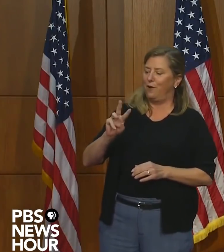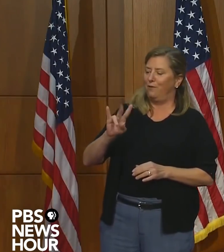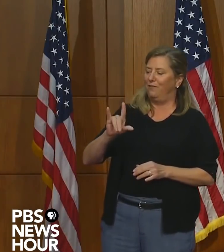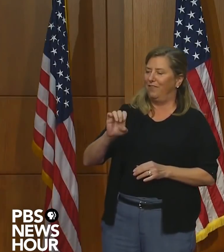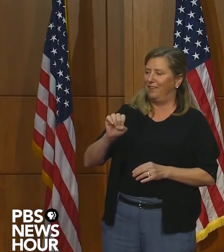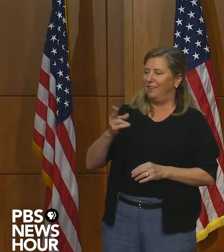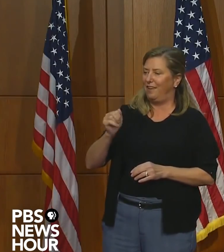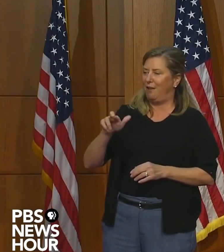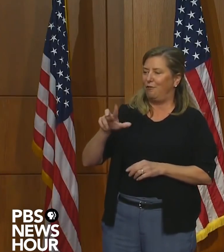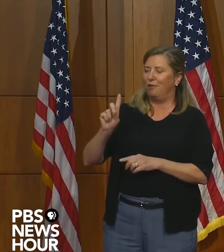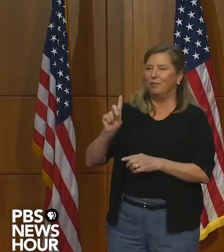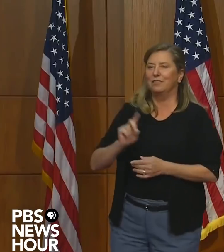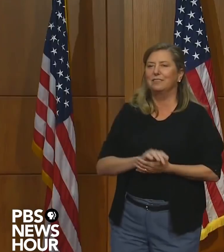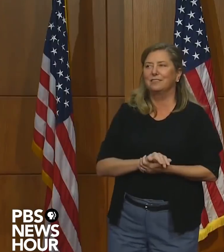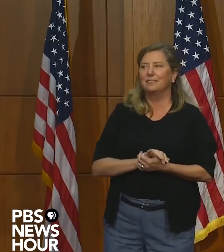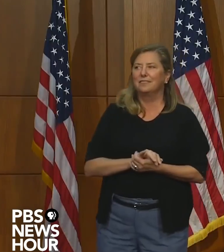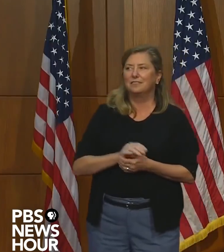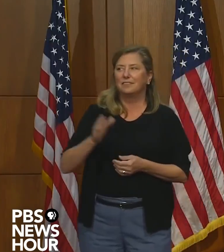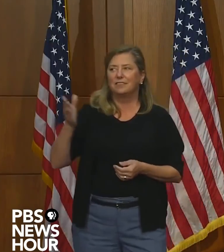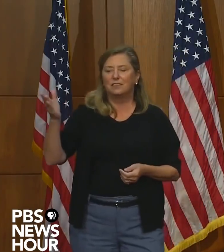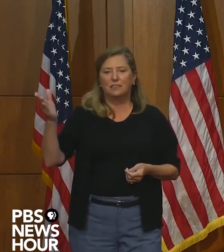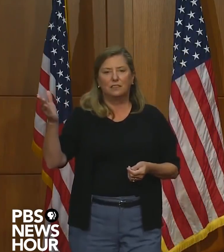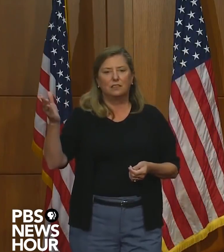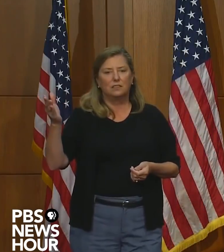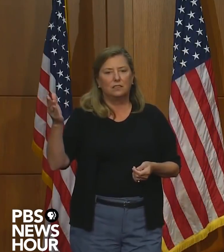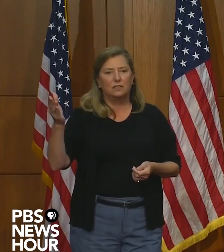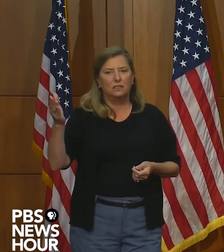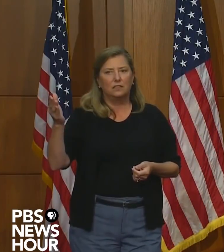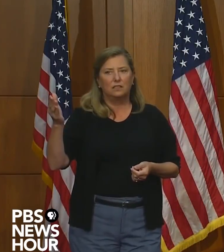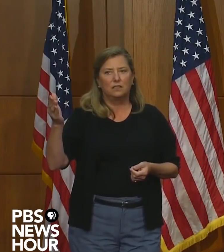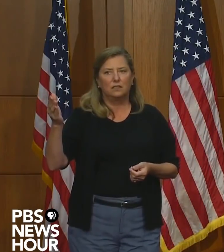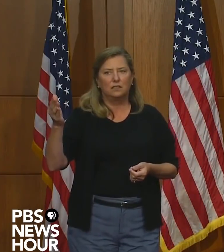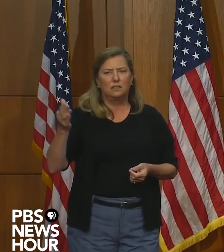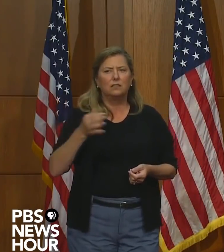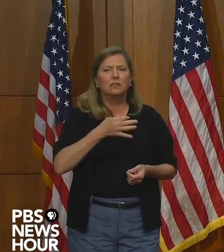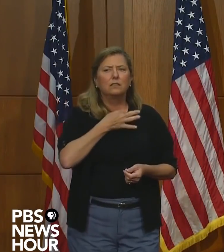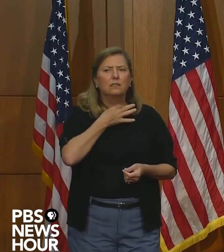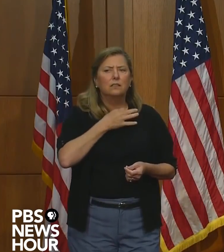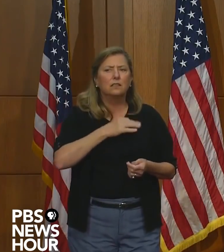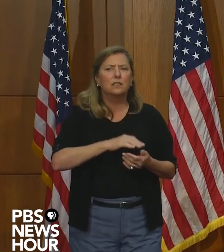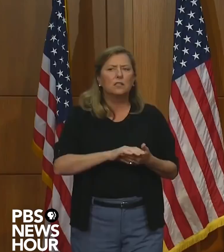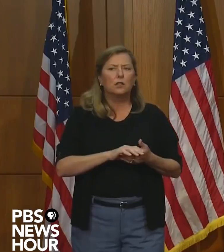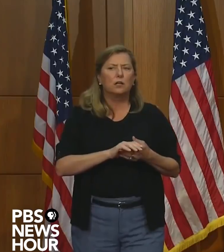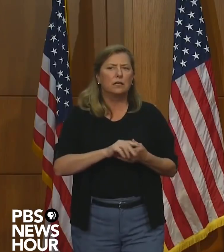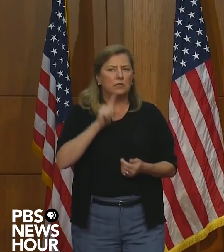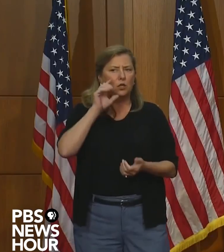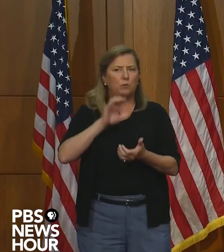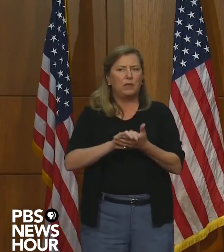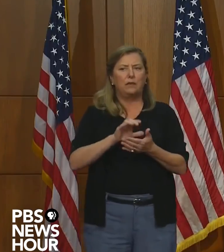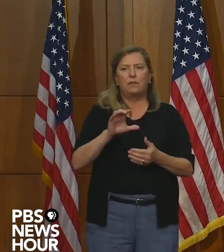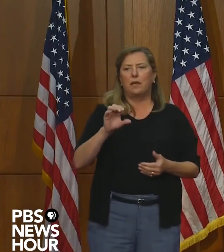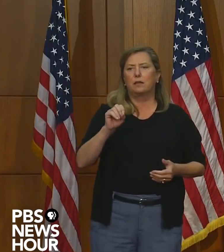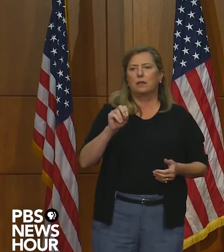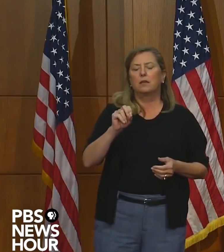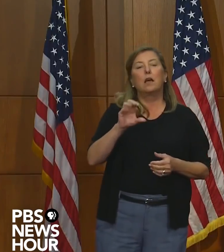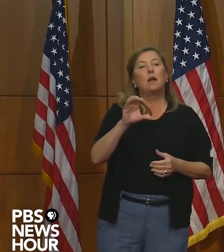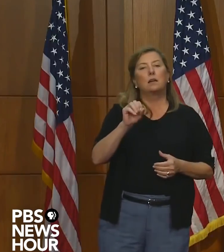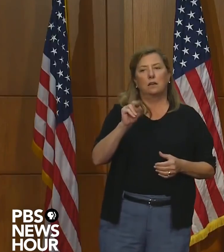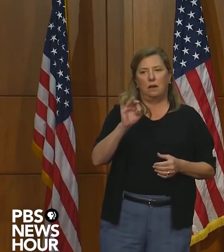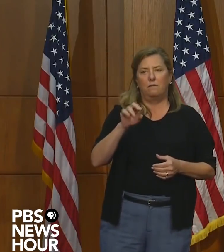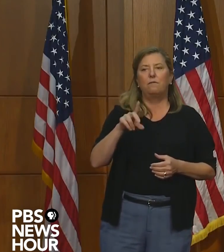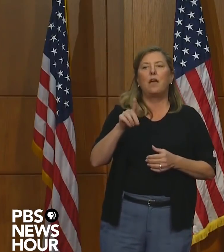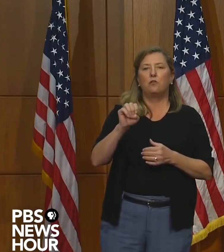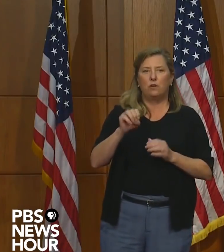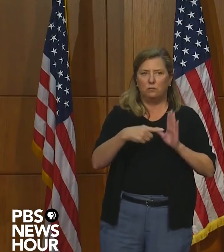Thank you, governor. Is it your belief that Confederate markers and statues in other towns across the state should often be removed for the same argument